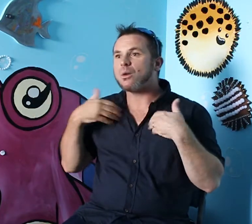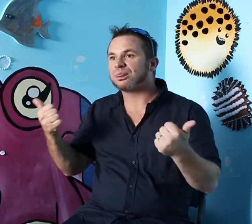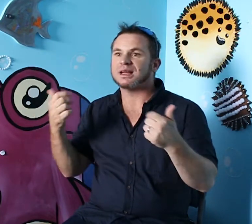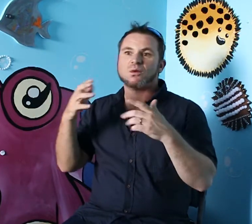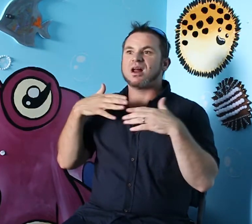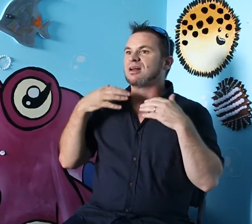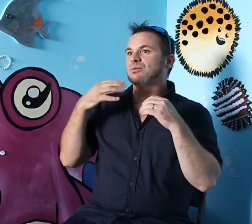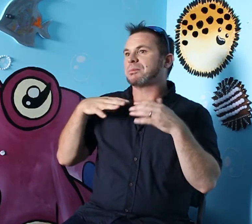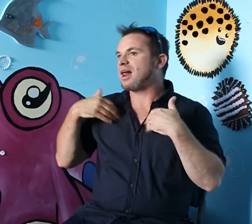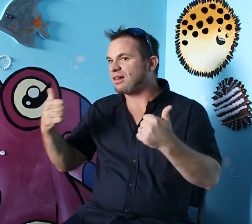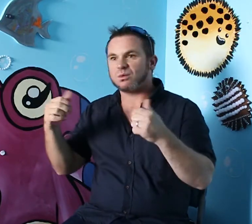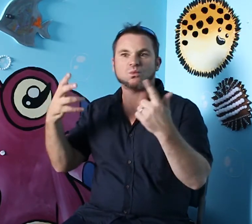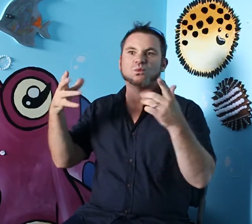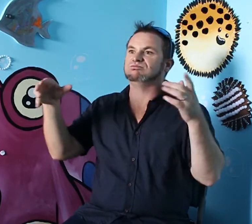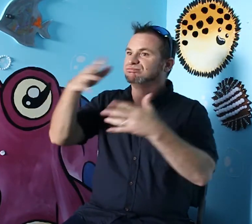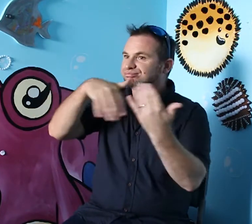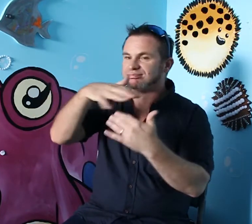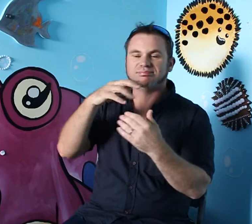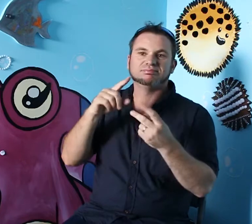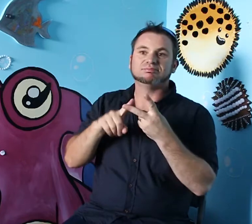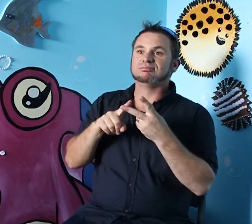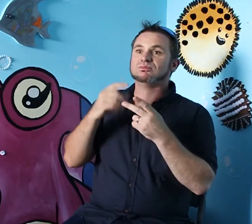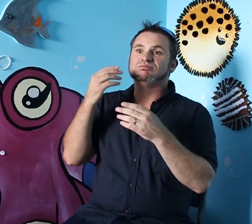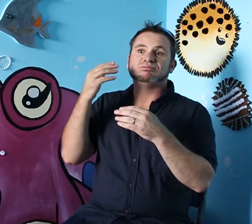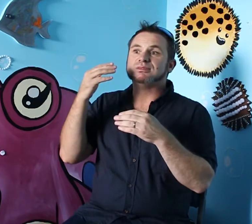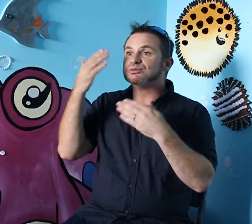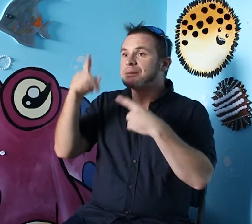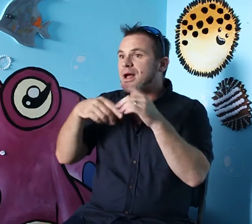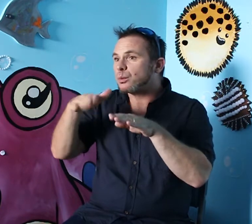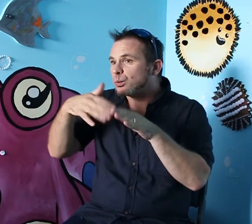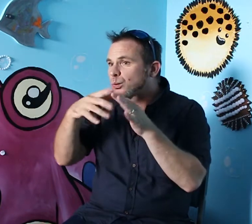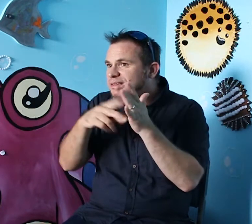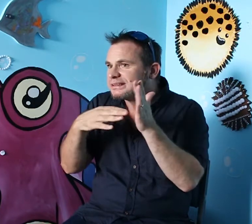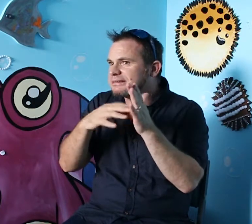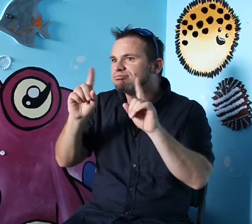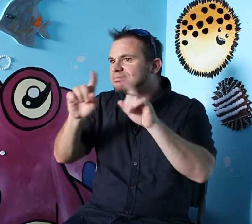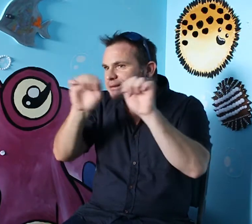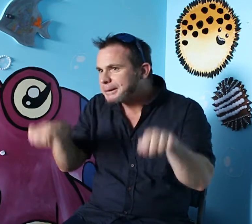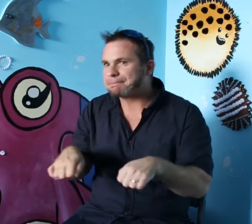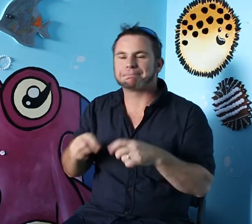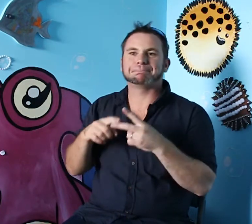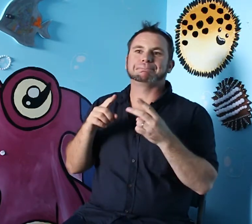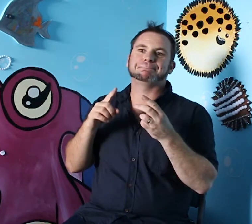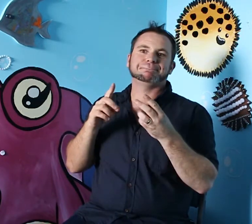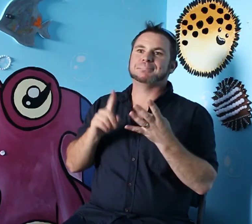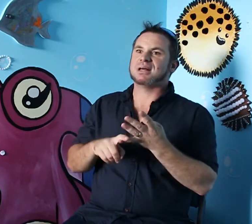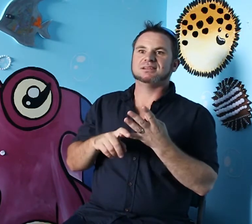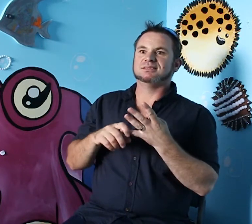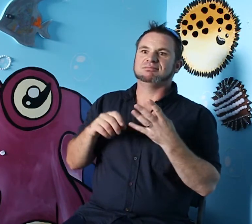come in. I give it about men's health, women's health sessions. We get presenters to talk about the WINS system.